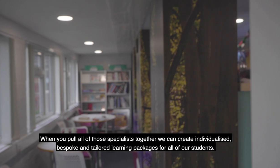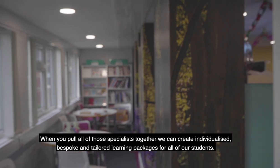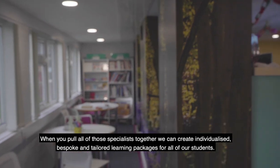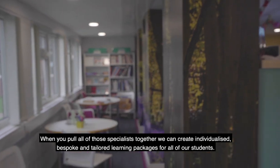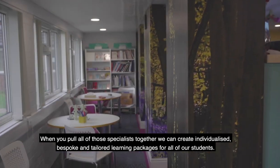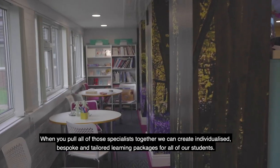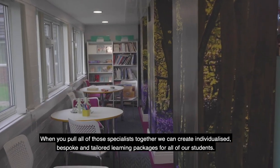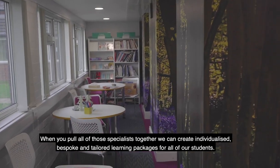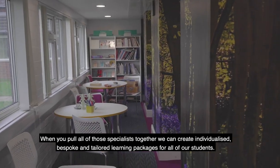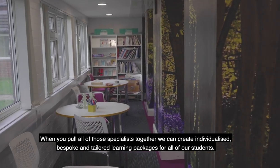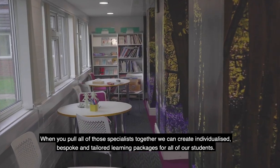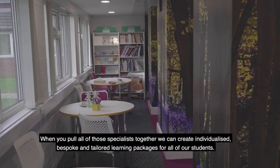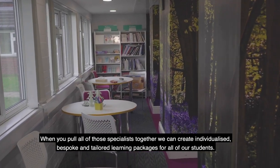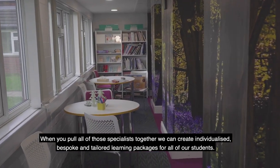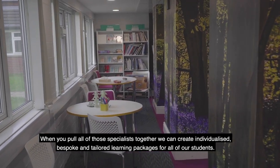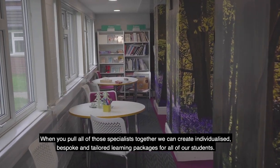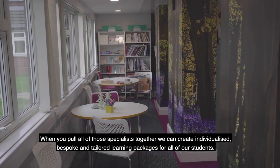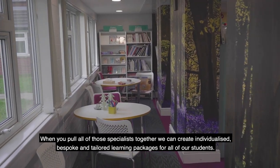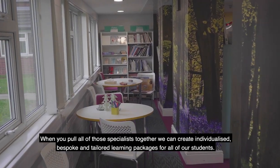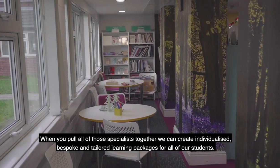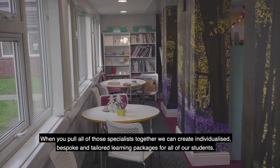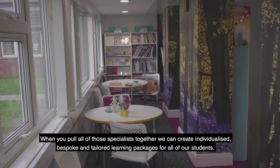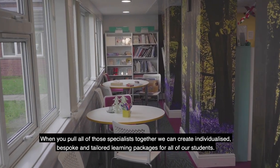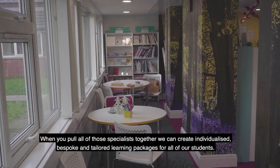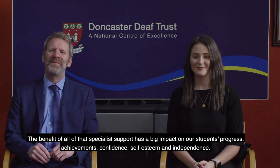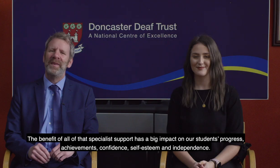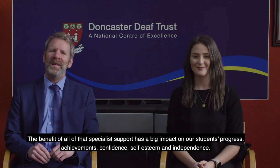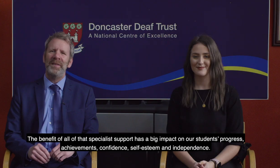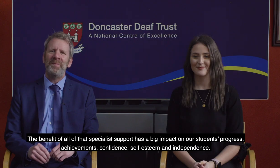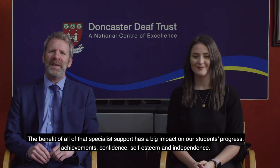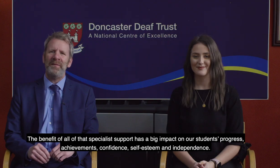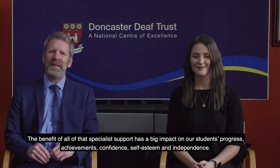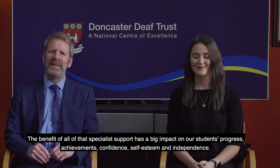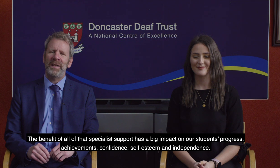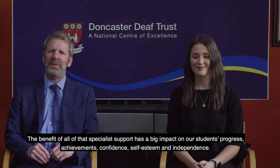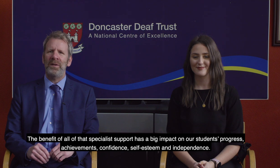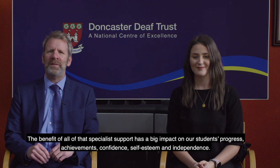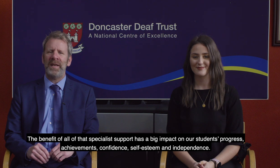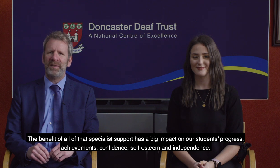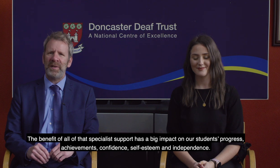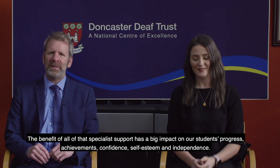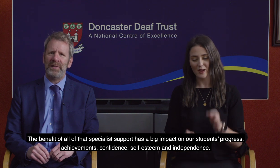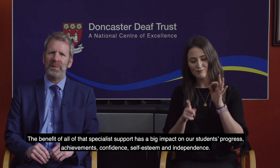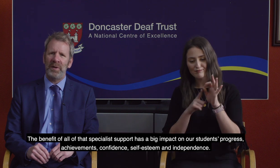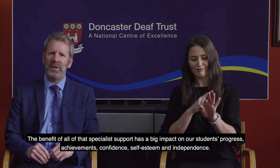tailored learning packages for all of our students. The benefit of all of that specialist support